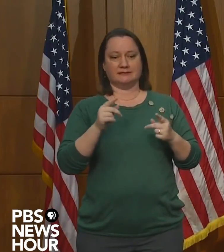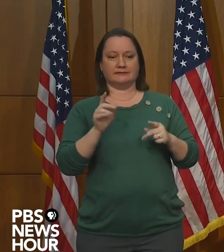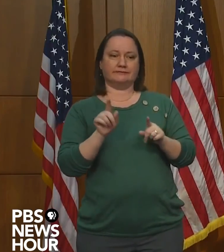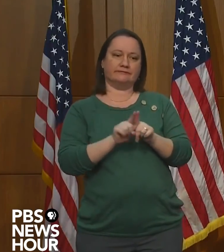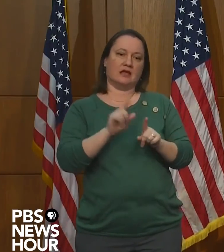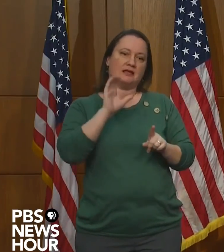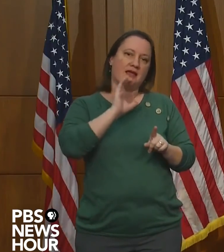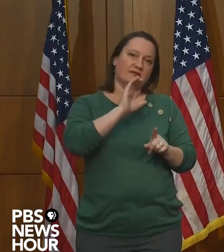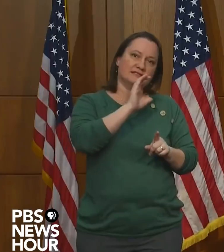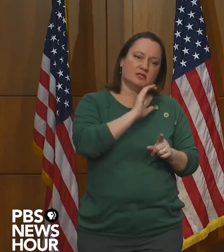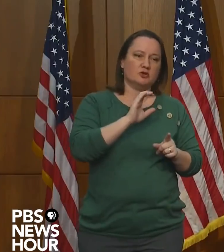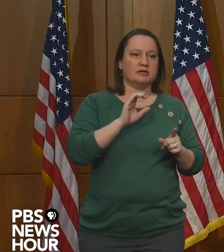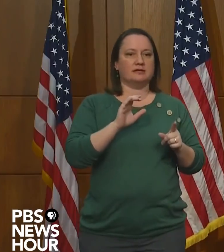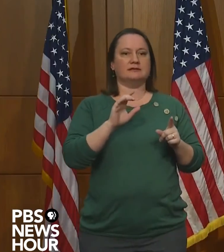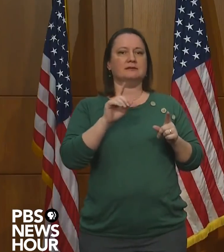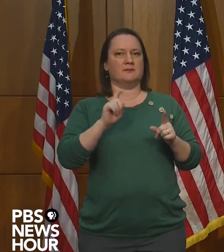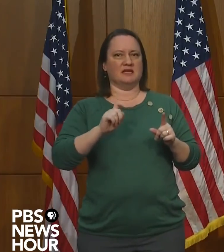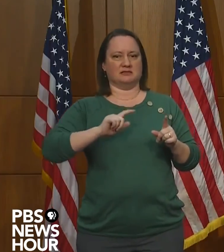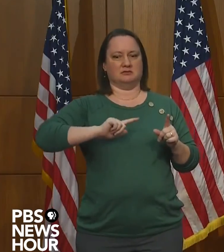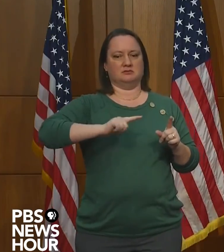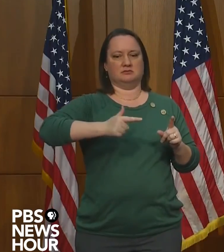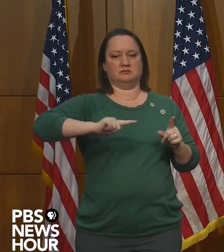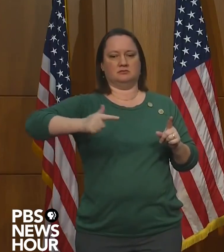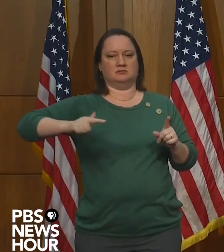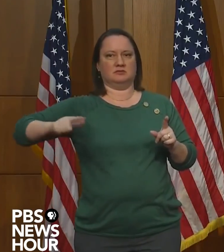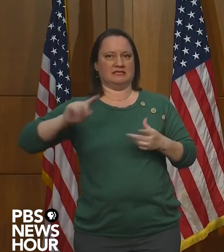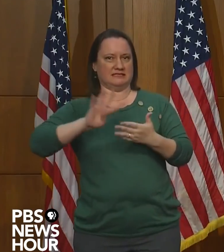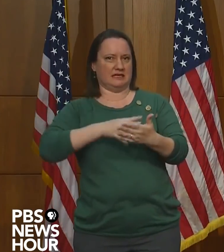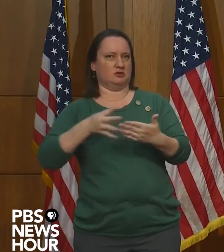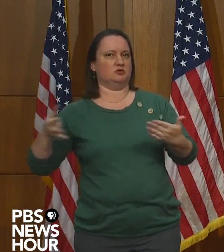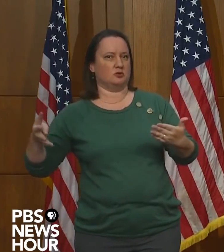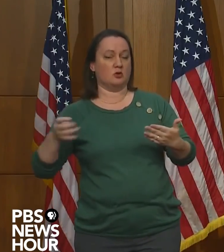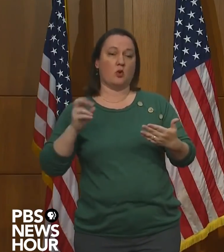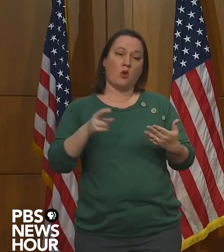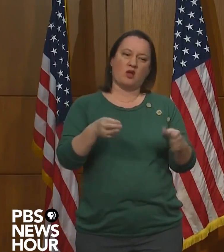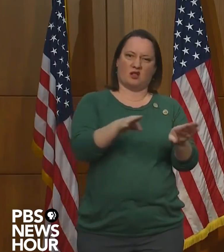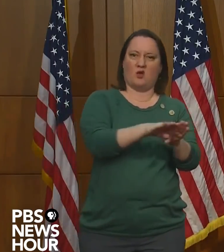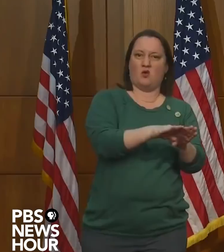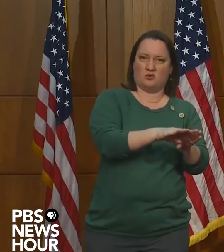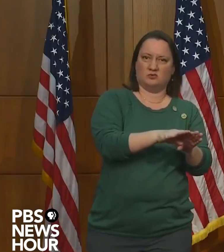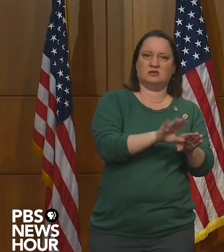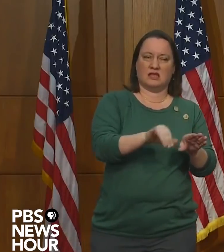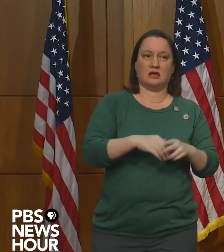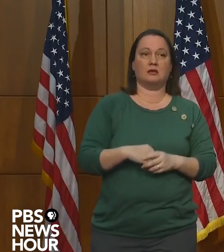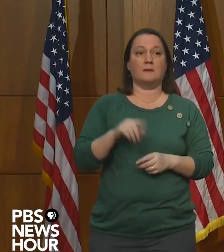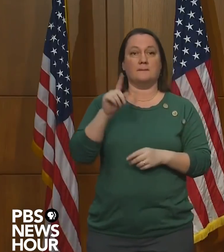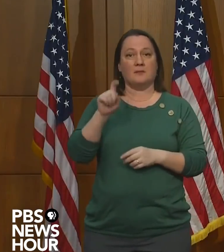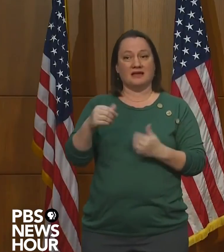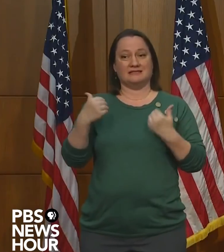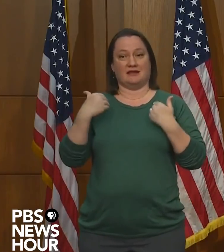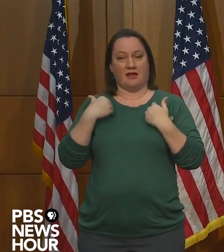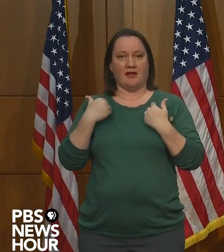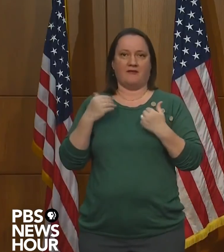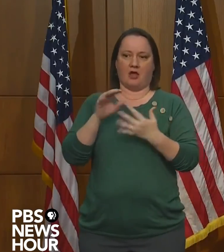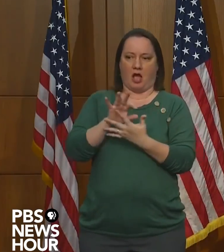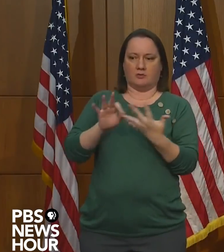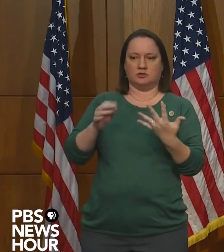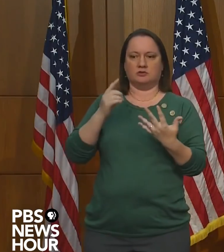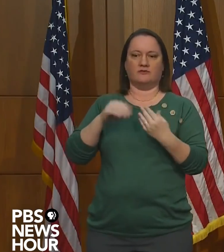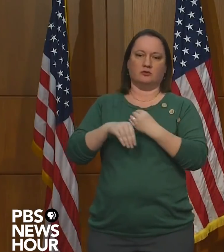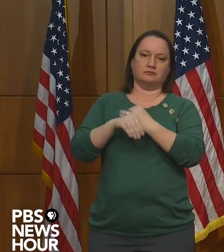or close them. There should be remote learning and telework options for high-risk students and staff.